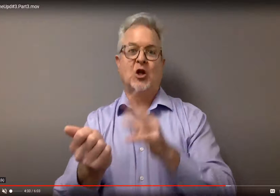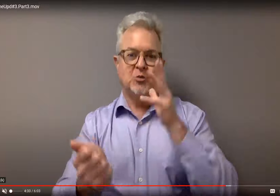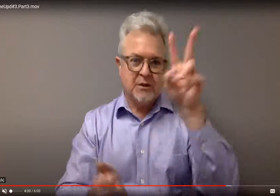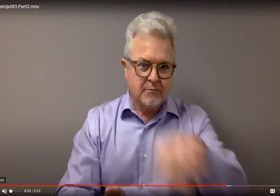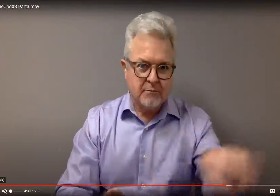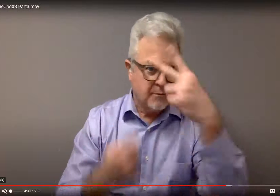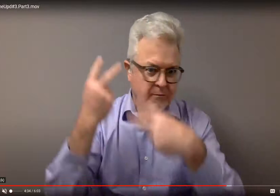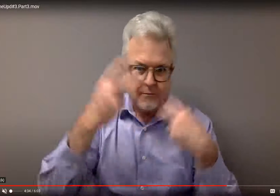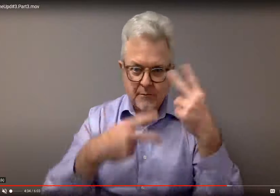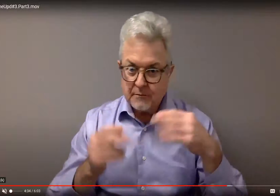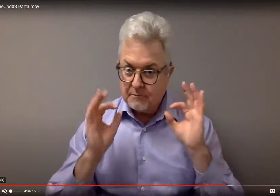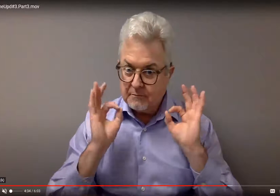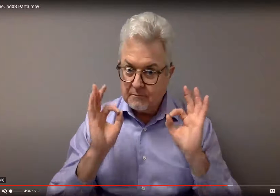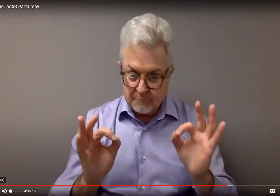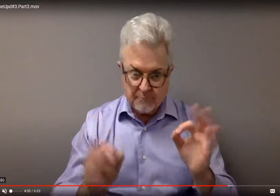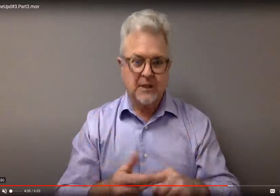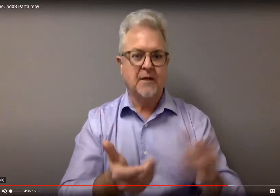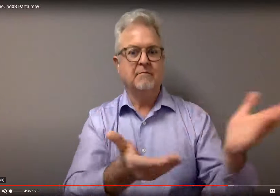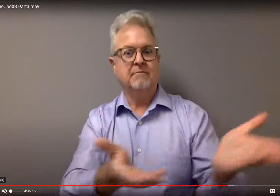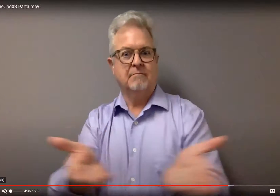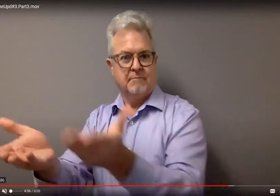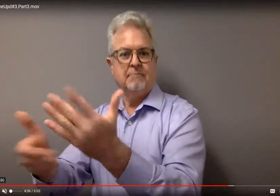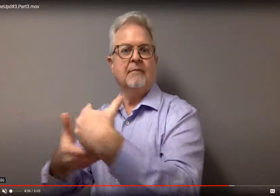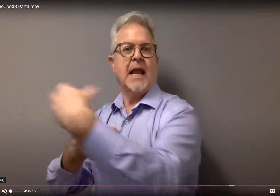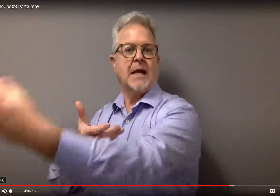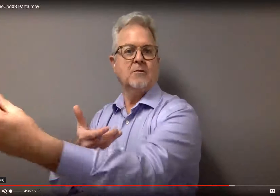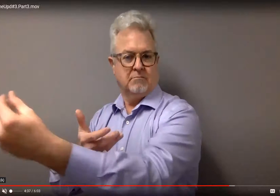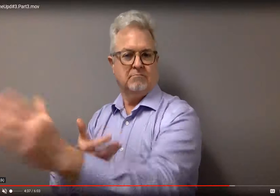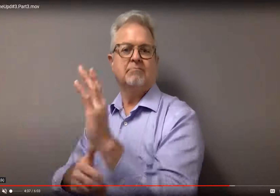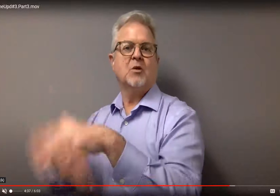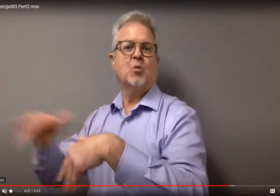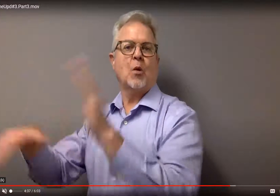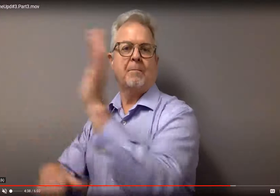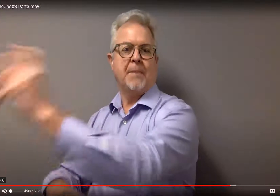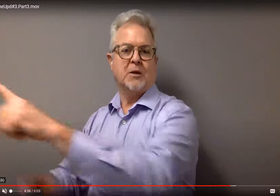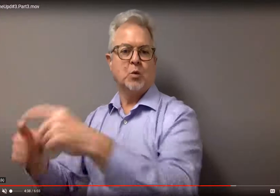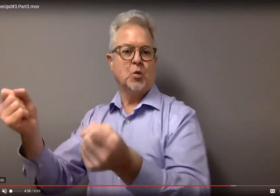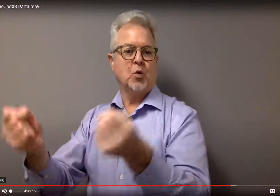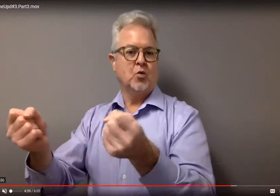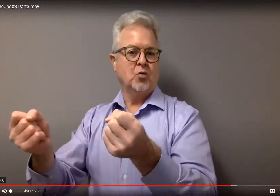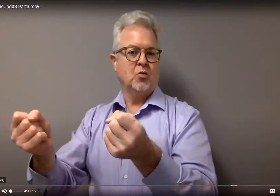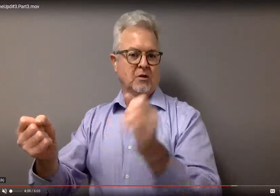and then the nurse will check you over, make sure you look good, and you will be escorted out and go back to your car.